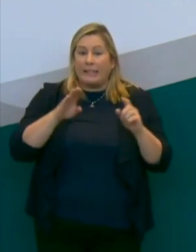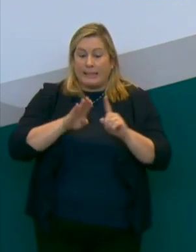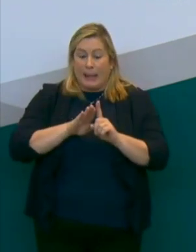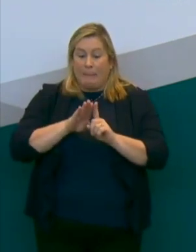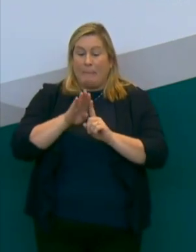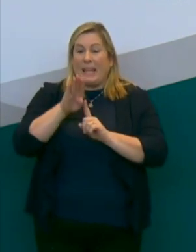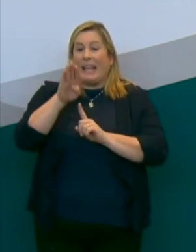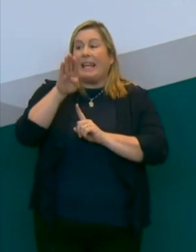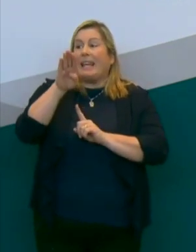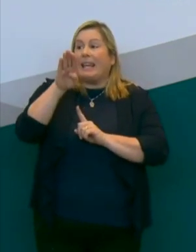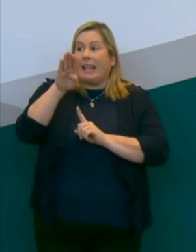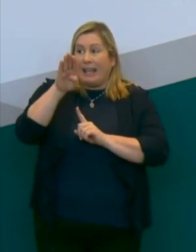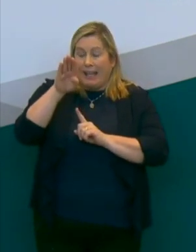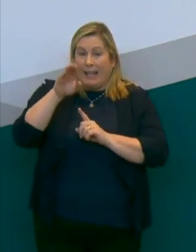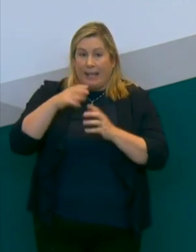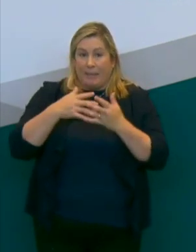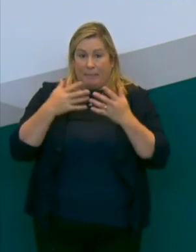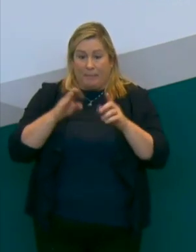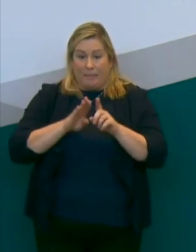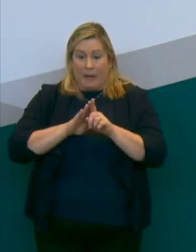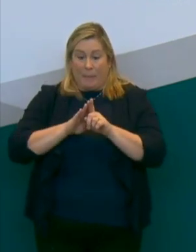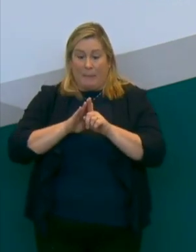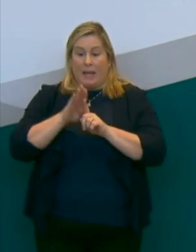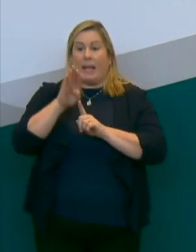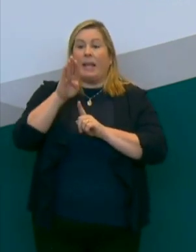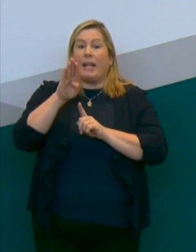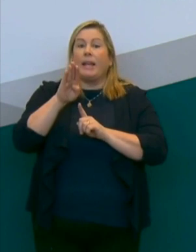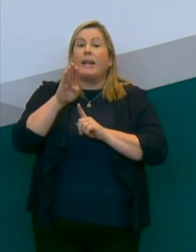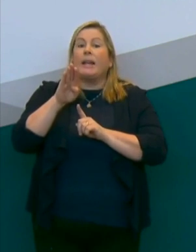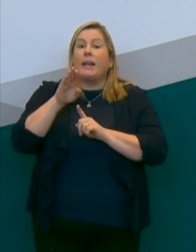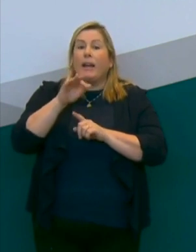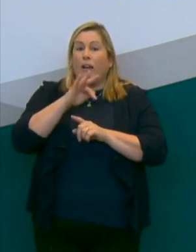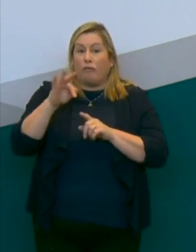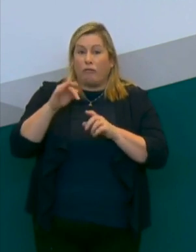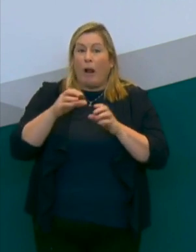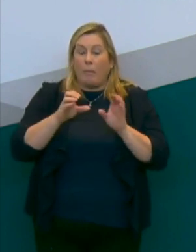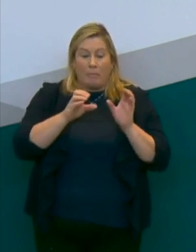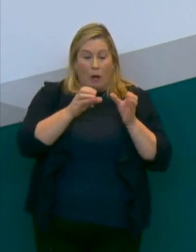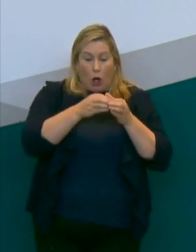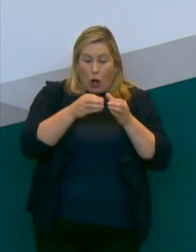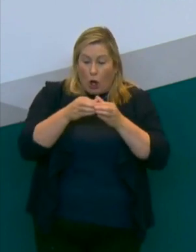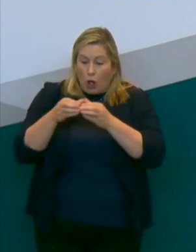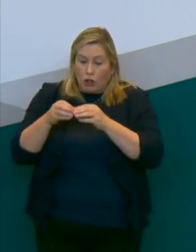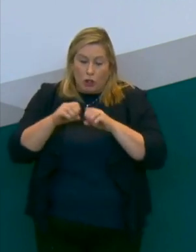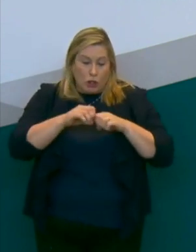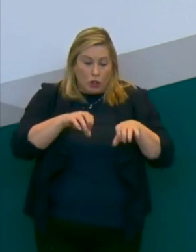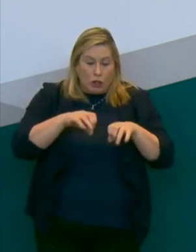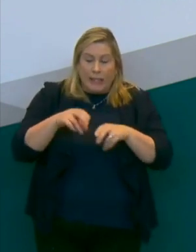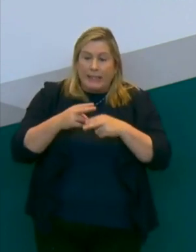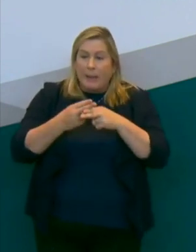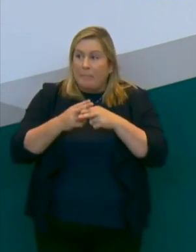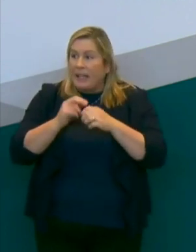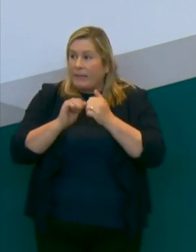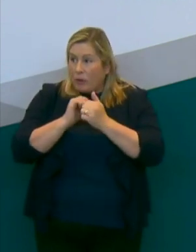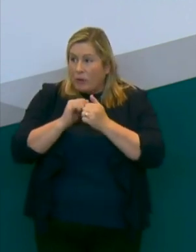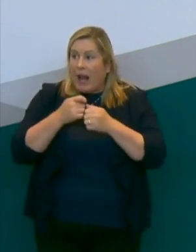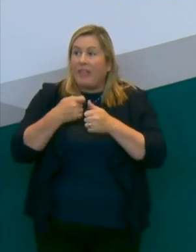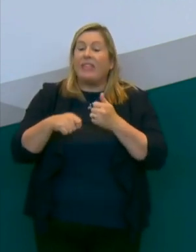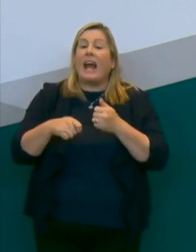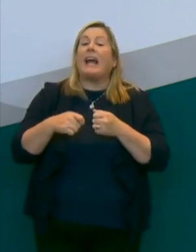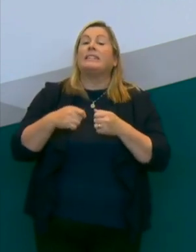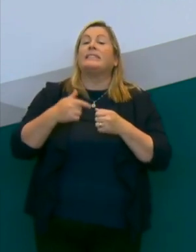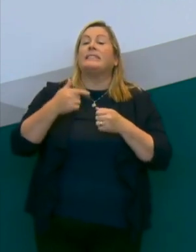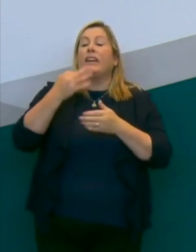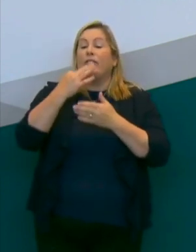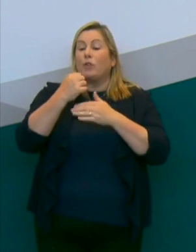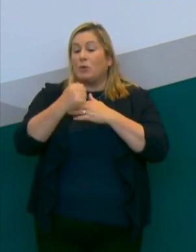had a big peak from the clusters in the meat processing facilities, then it had a second peak a few days